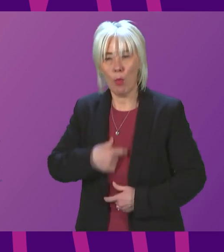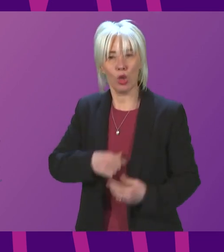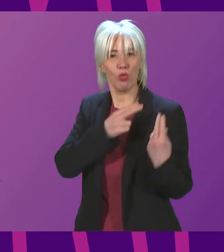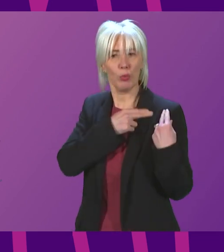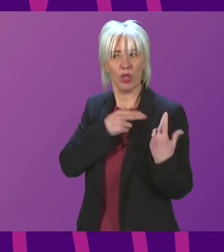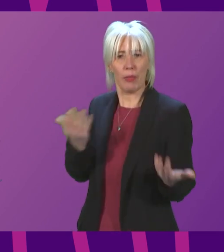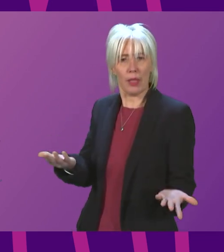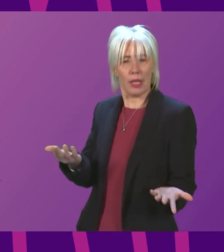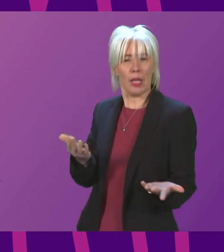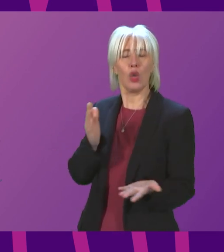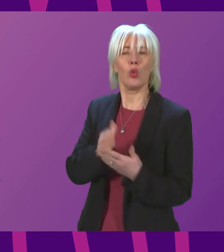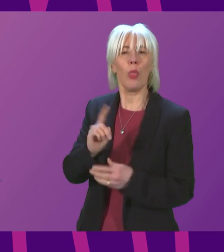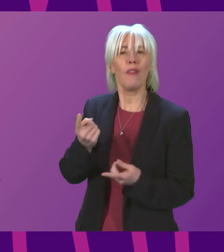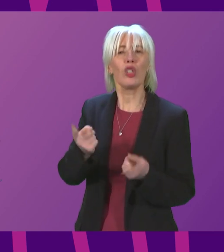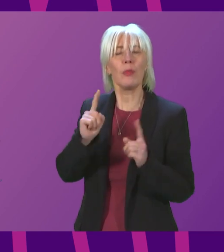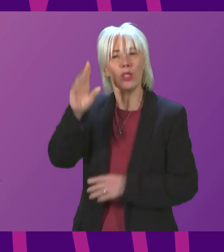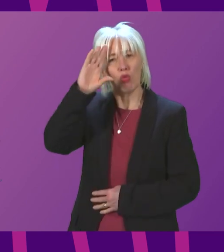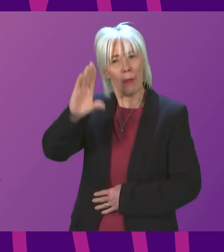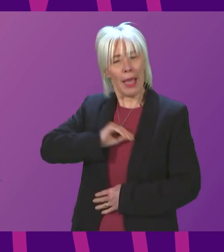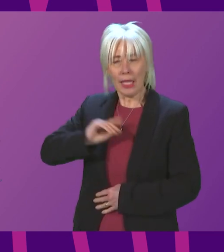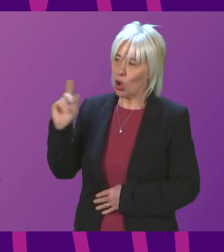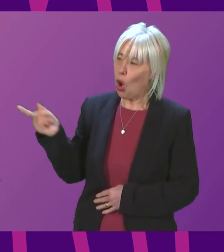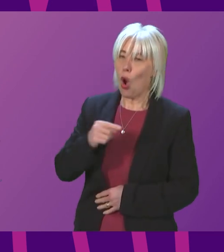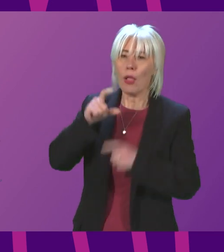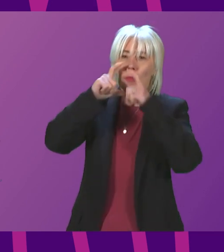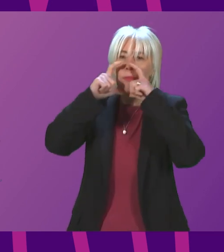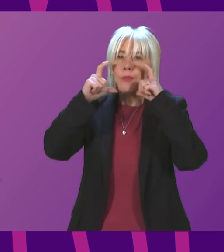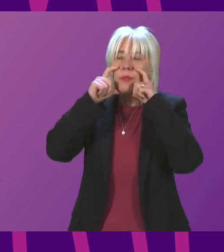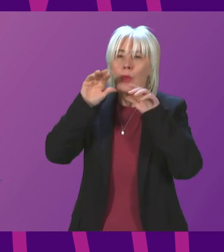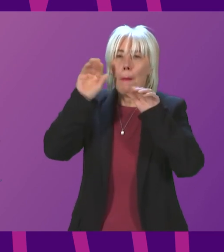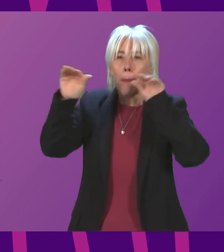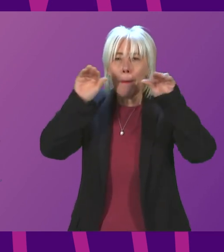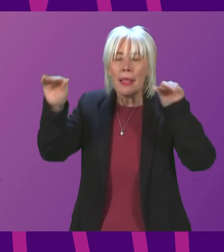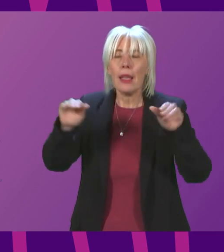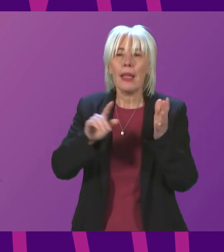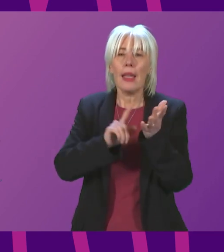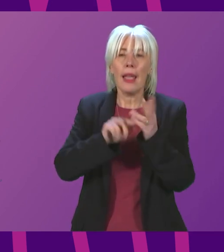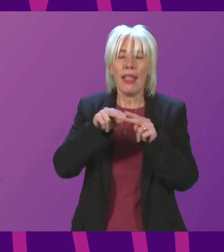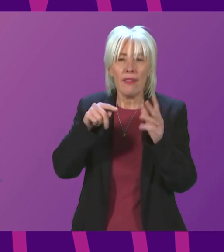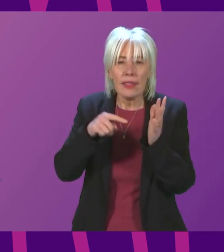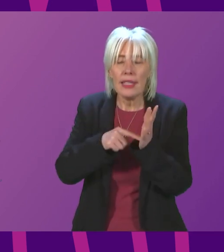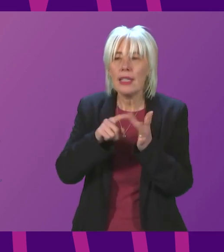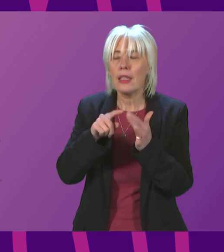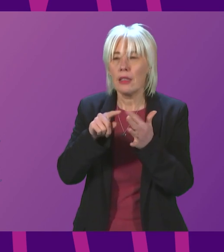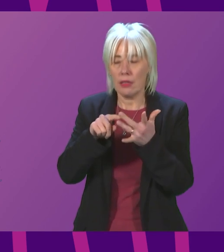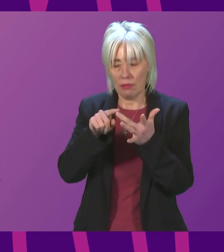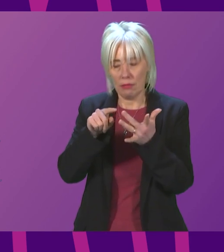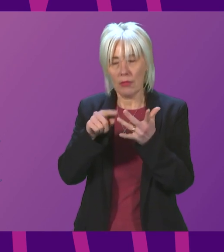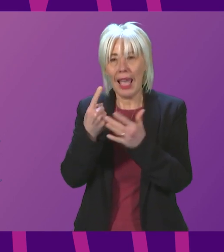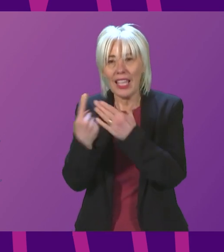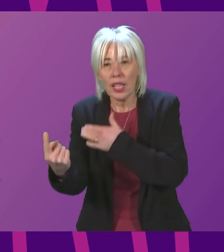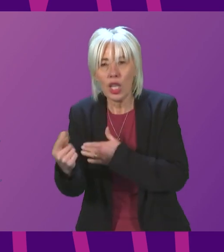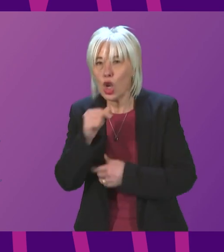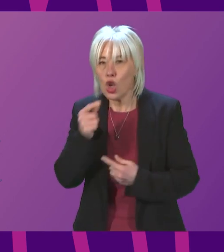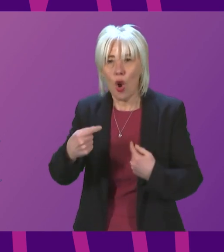first minister then remind us all that wearing face coverings in public places lateral flow testing isolation are not for you